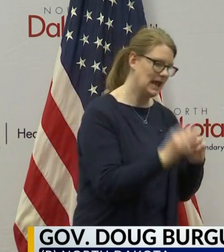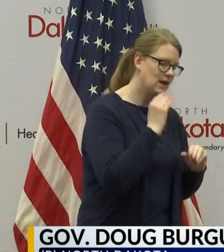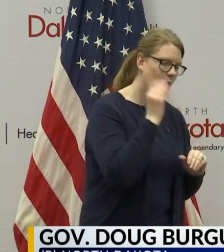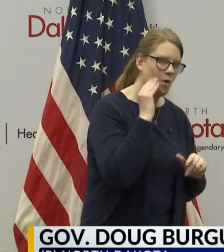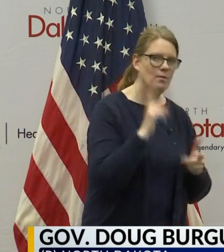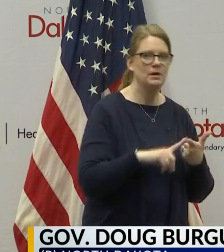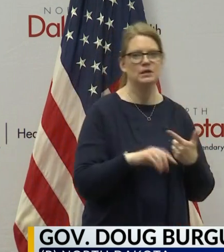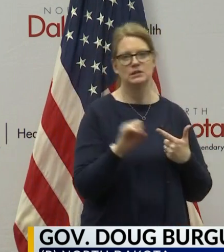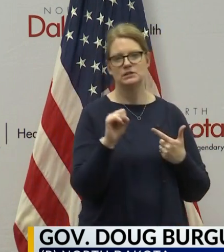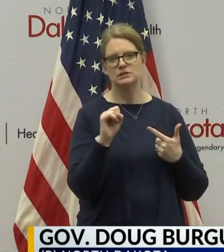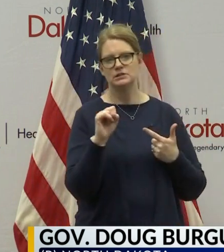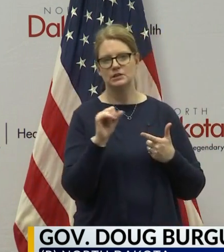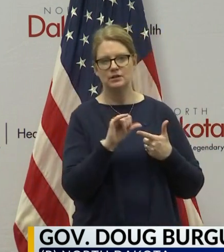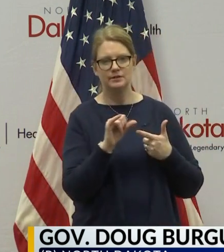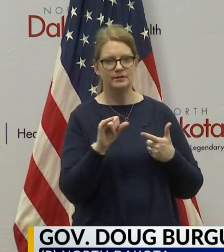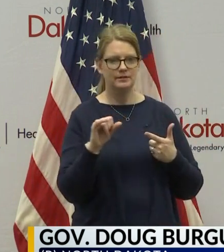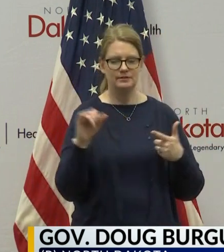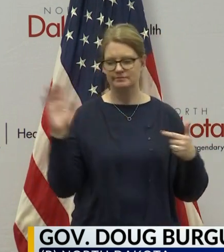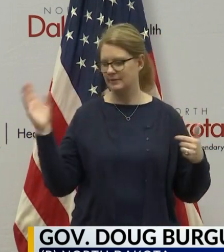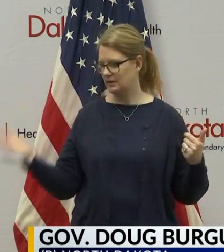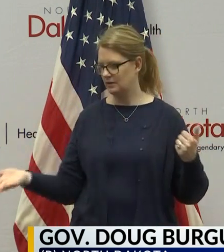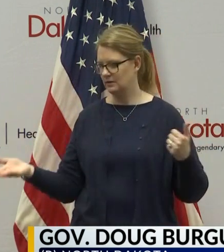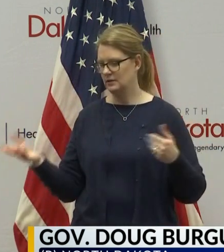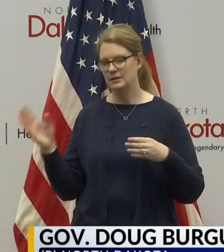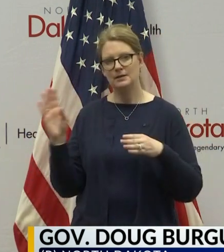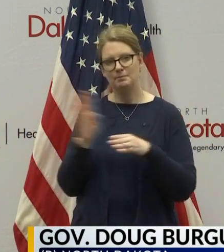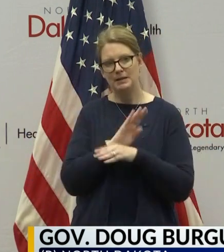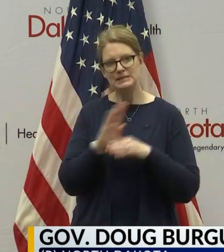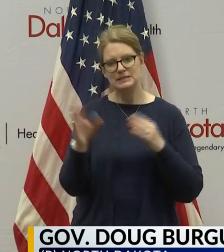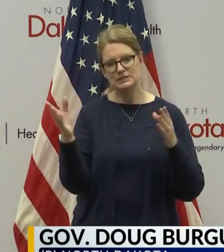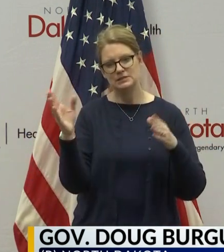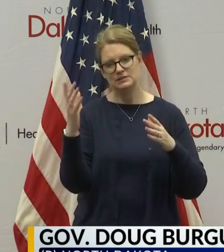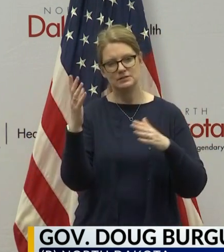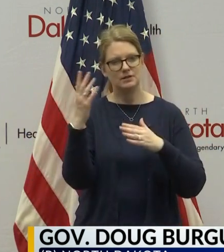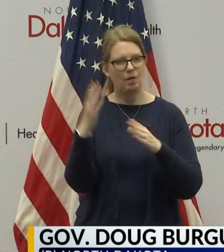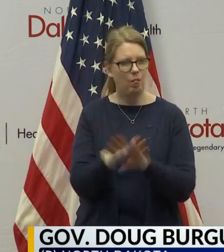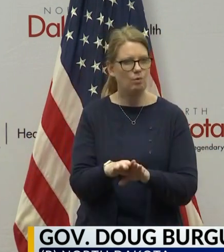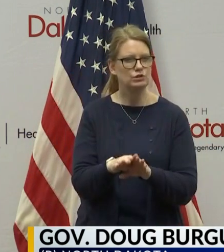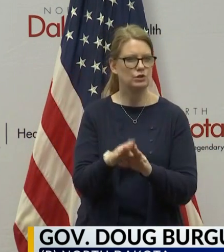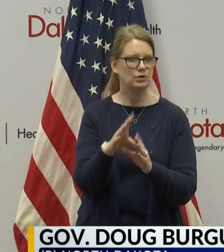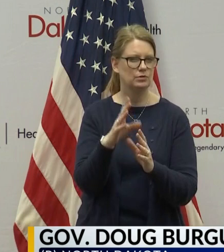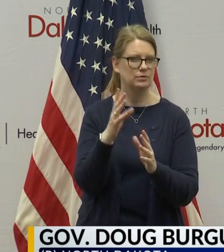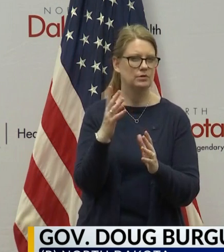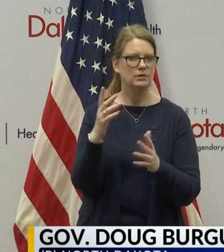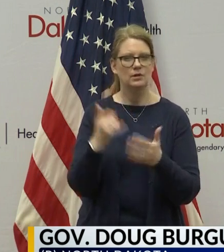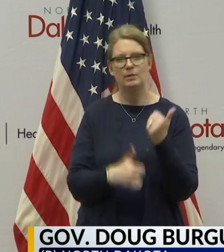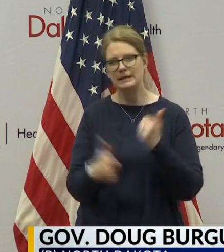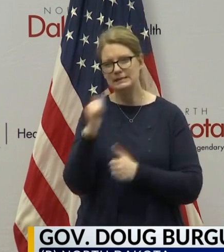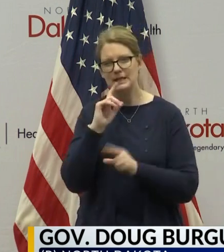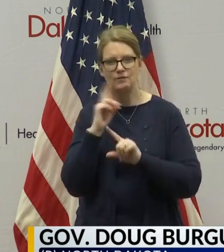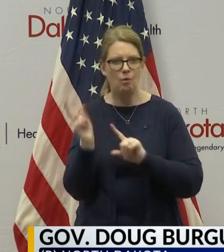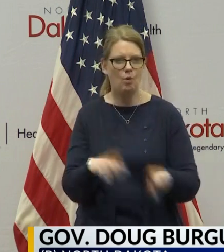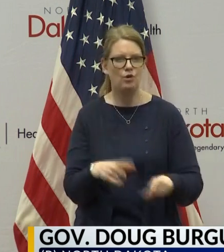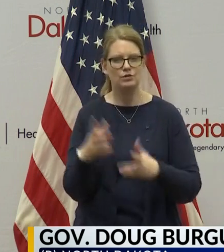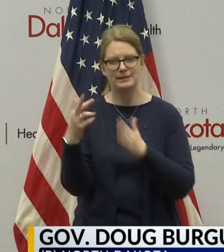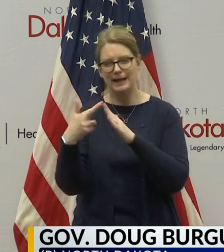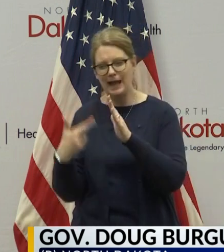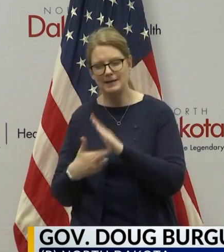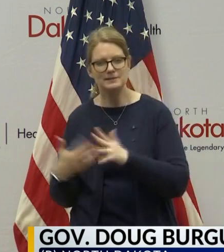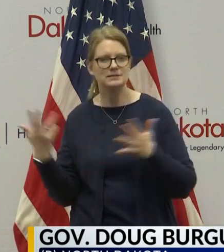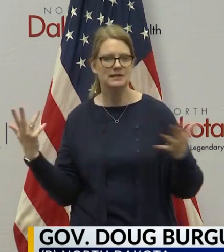shelter-in-place order, here's business closure restrictions with executive orders and guidance. mean, there's,